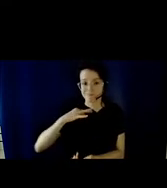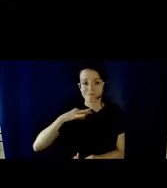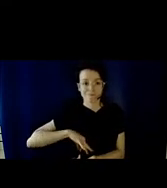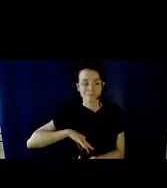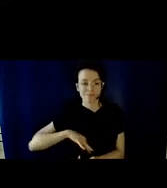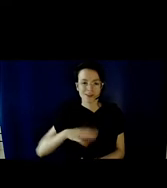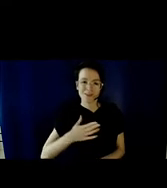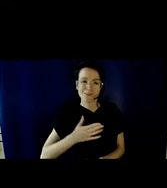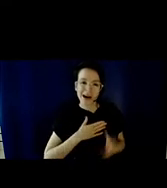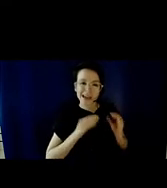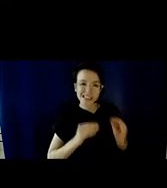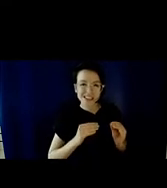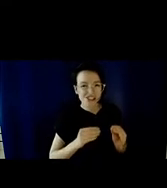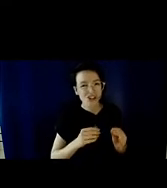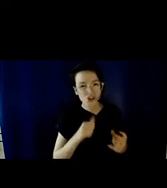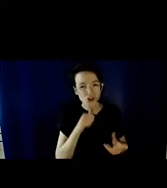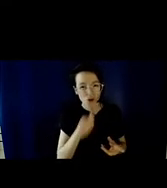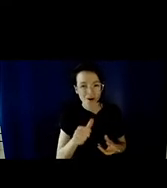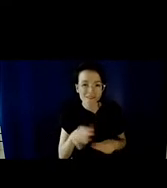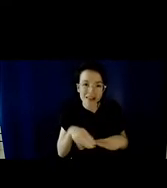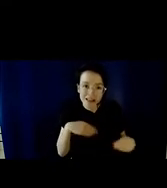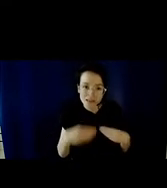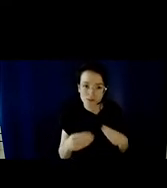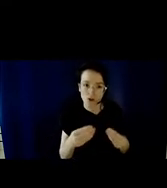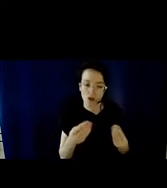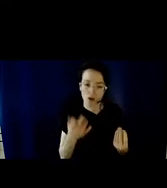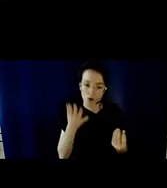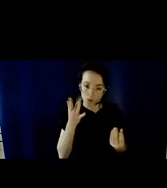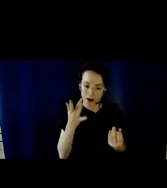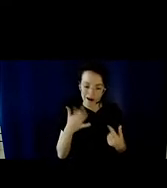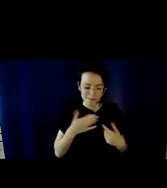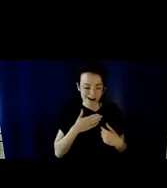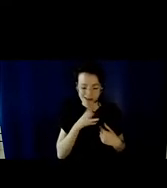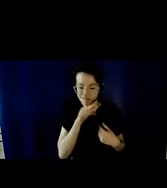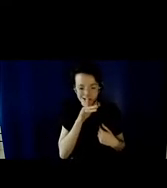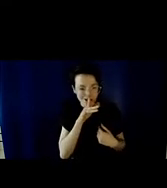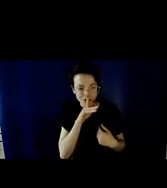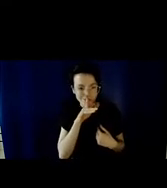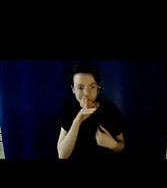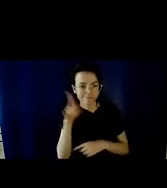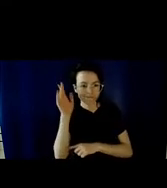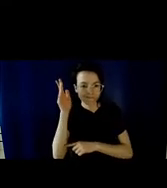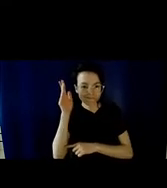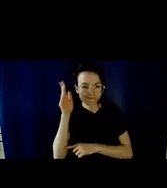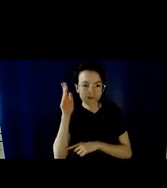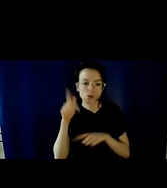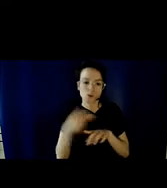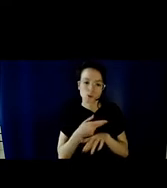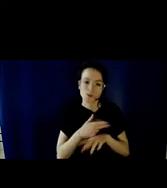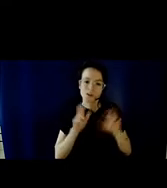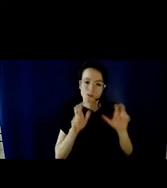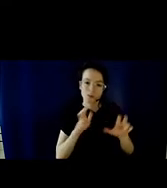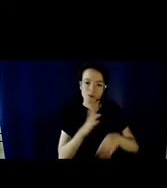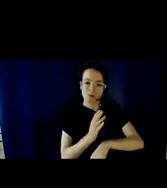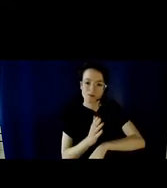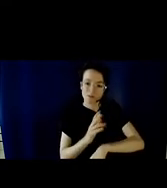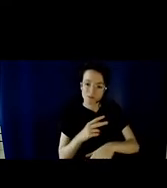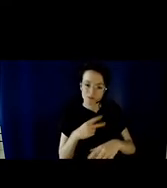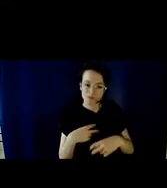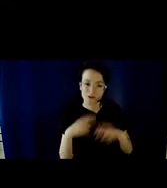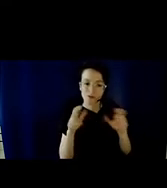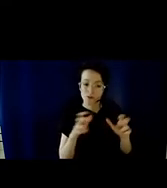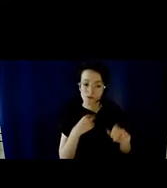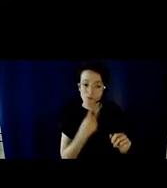up for the non-flexibility of my teaching, due to my disfluent speech and the computer-generated voice, which increased the overall